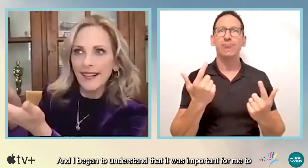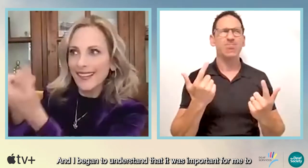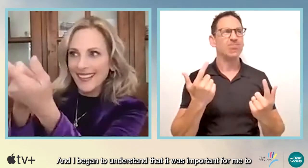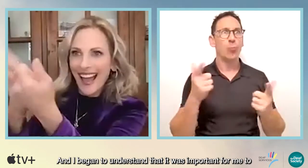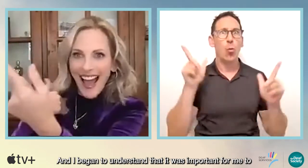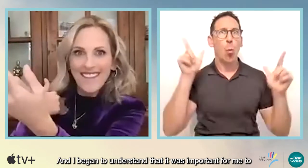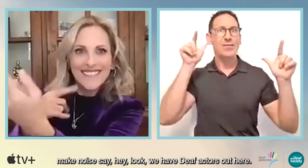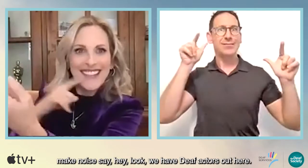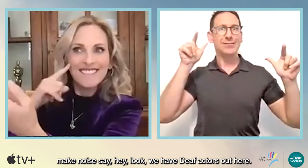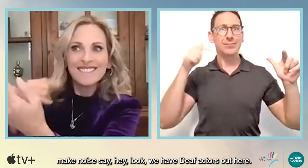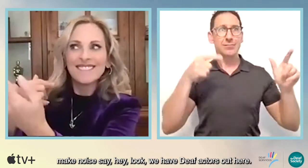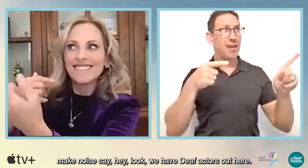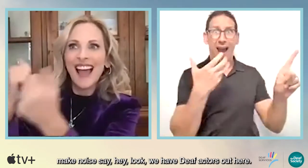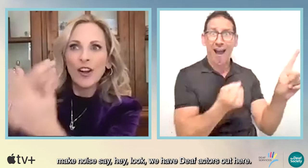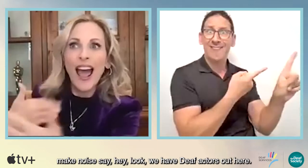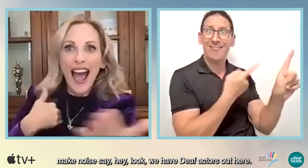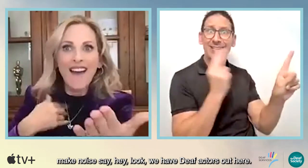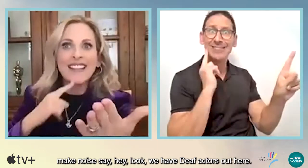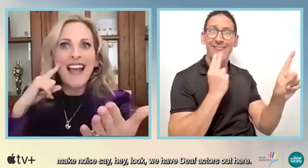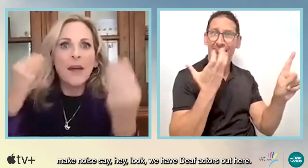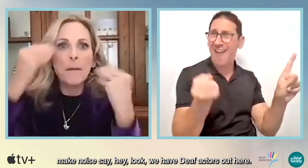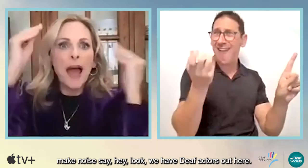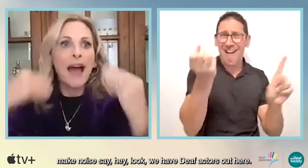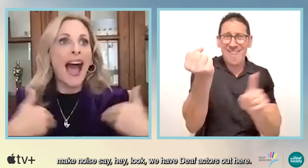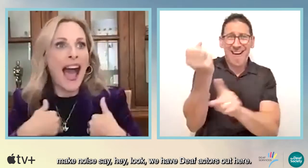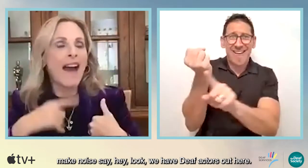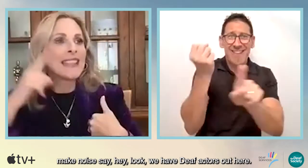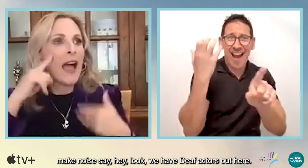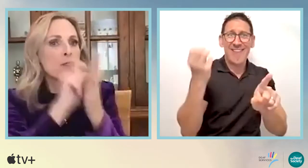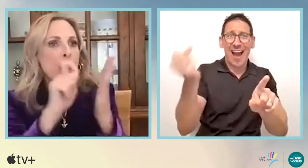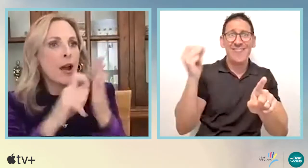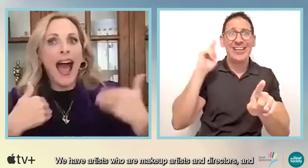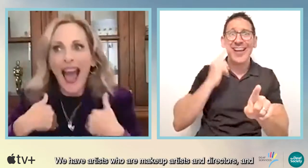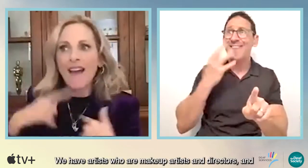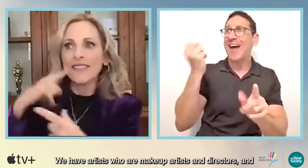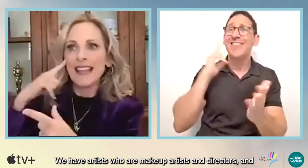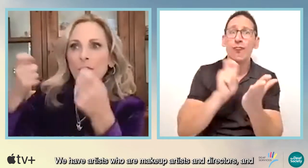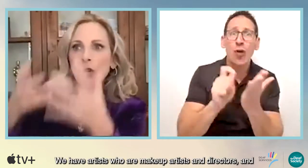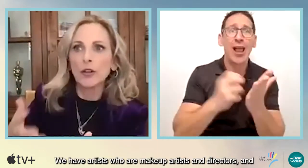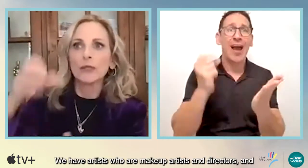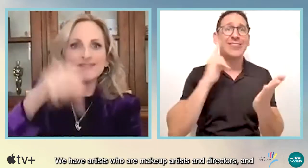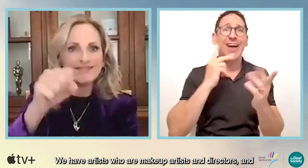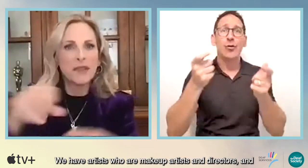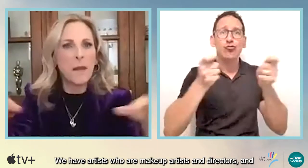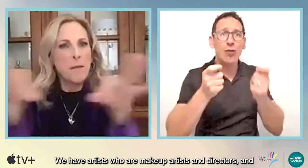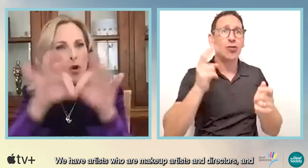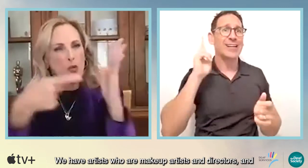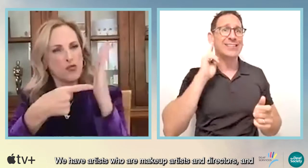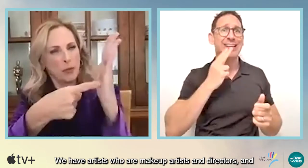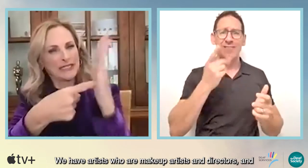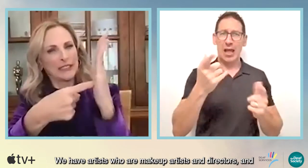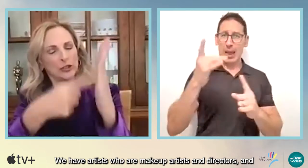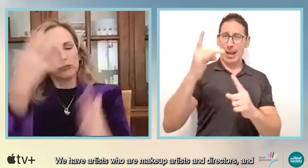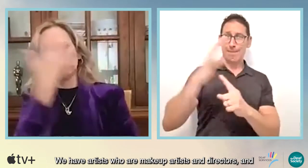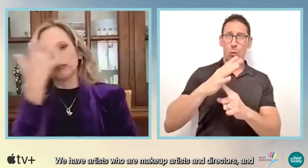noise, say, hey, look, we have deaf actors out here. We have artists who are makeup artists and directors,